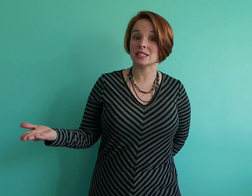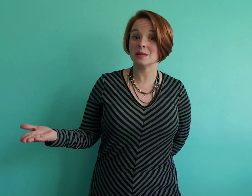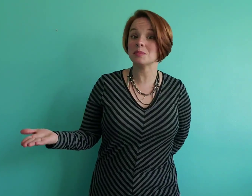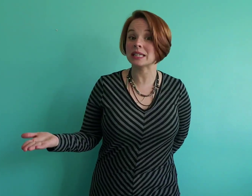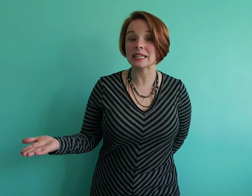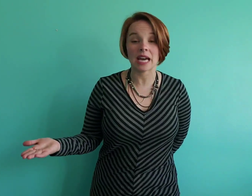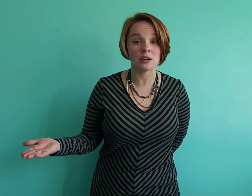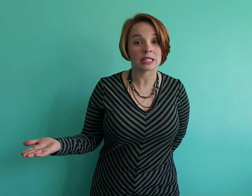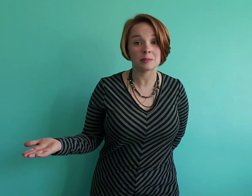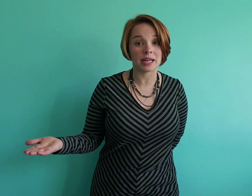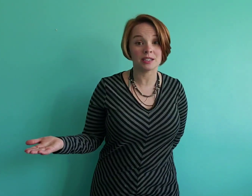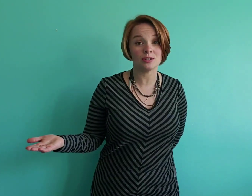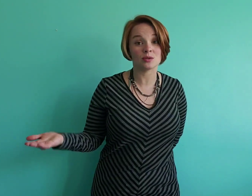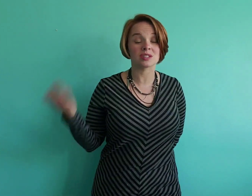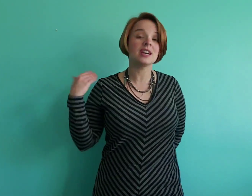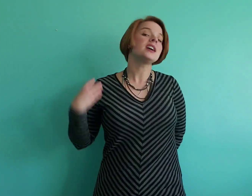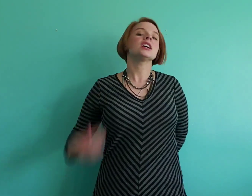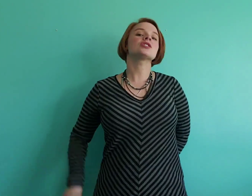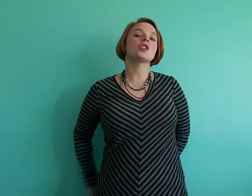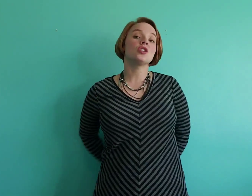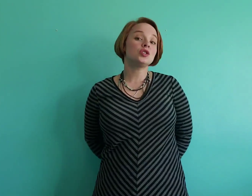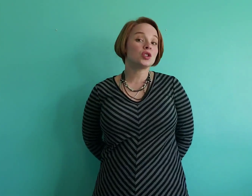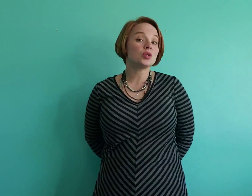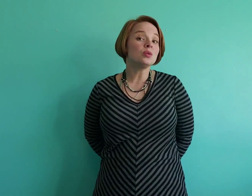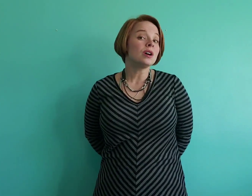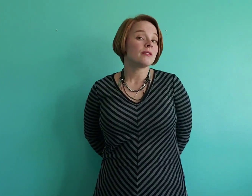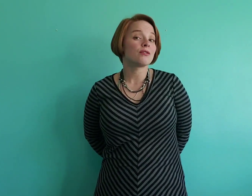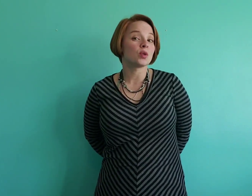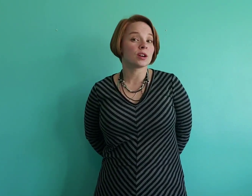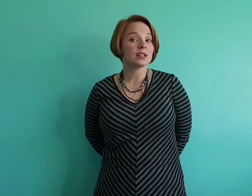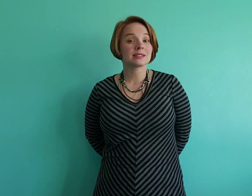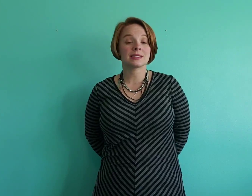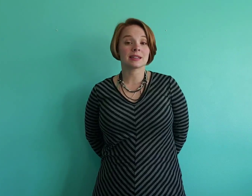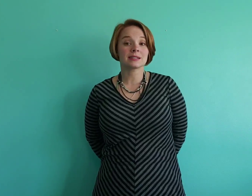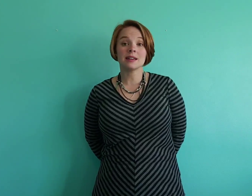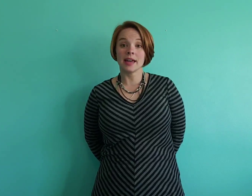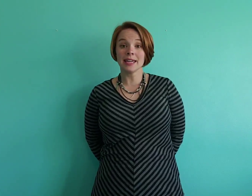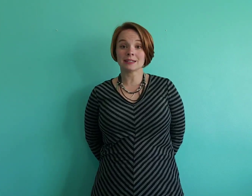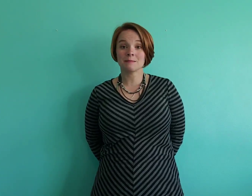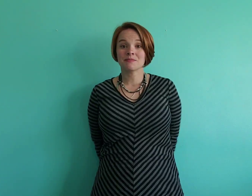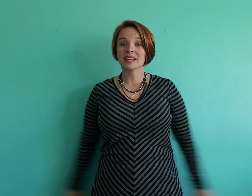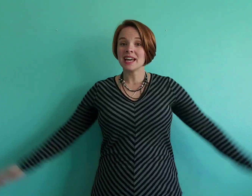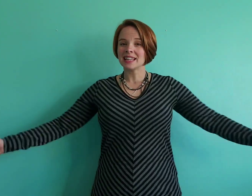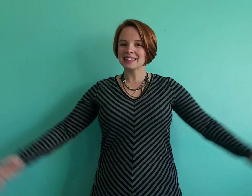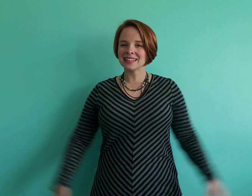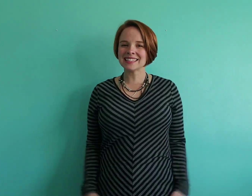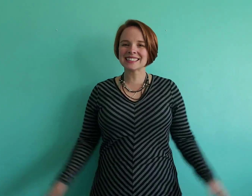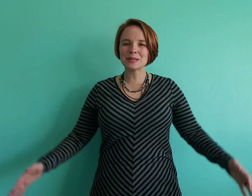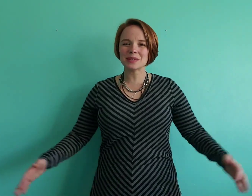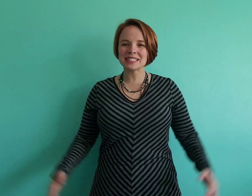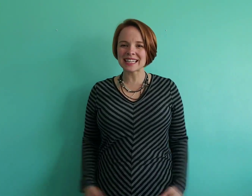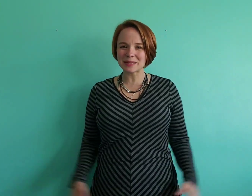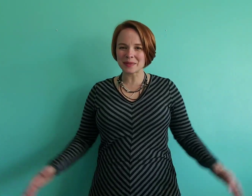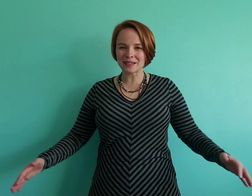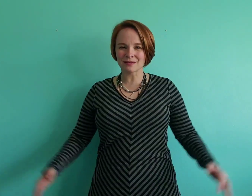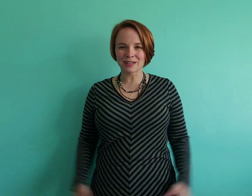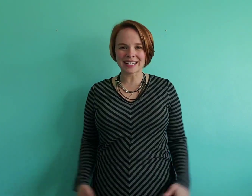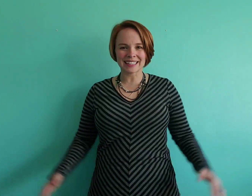simply counting by twos. It's called two, four, six, eight. Let's keep a steady beat right